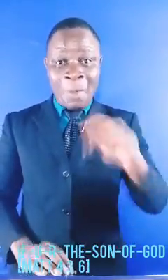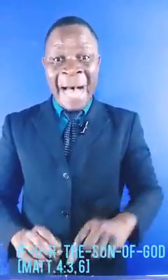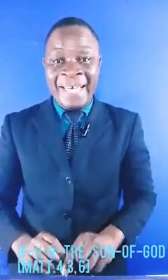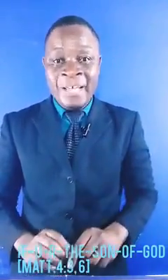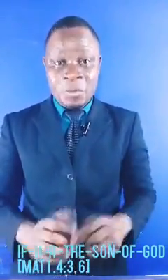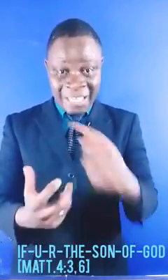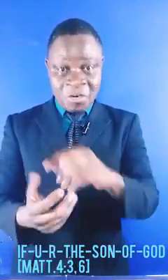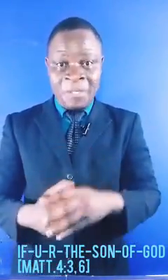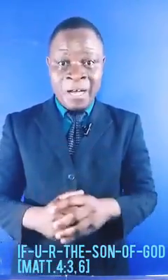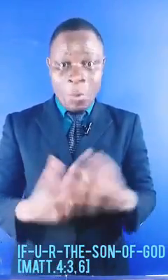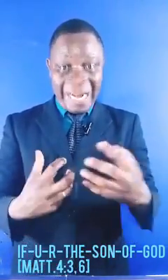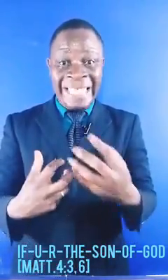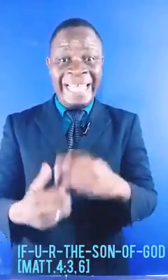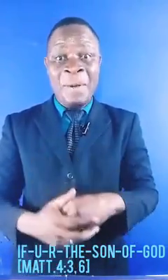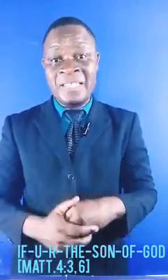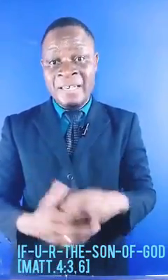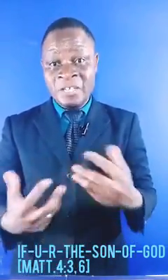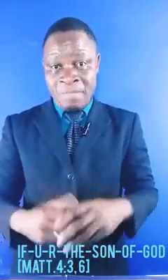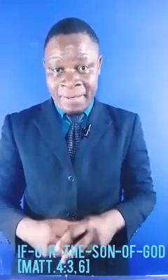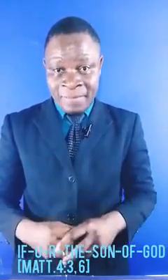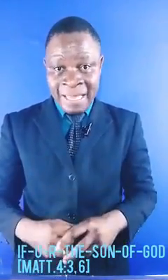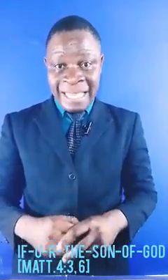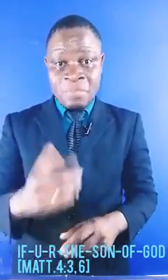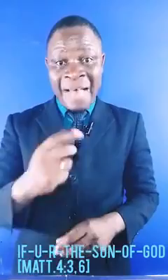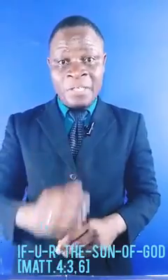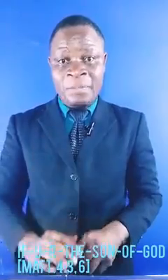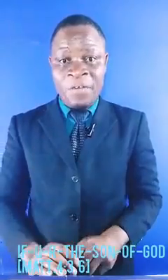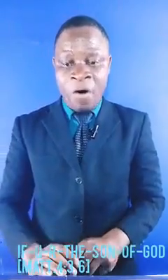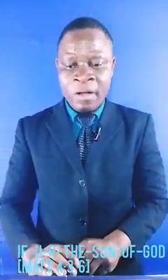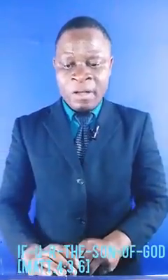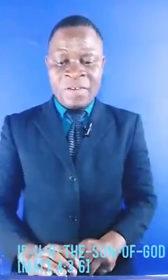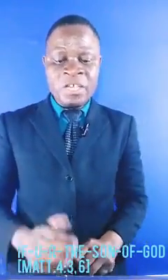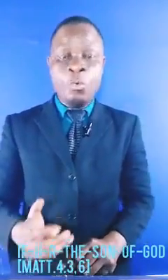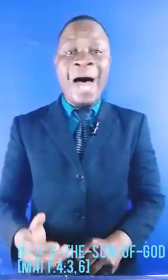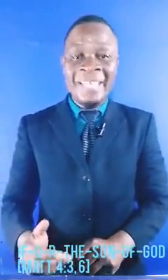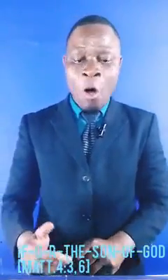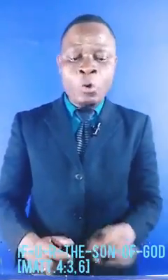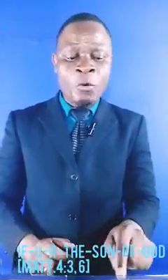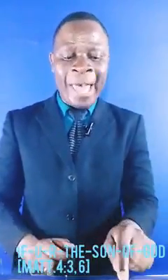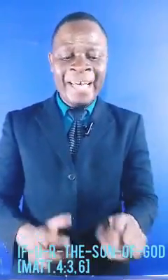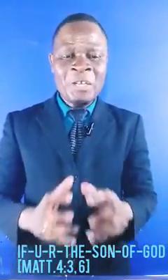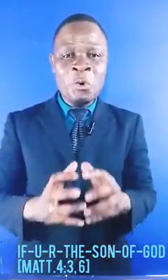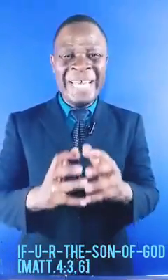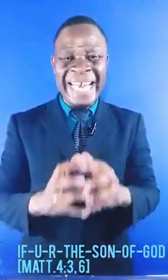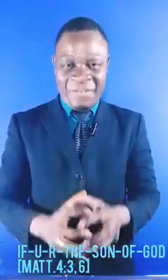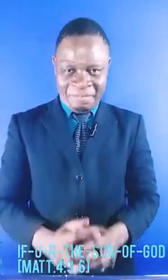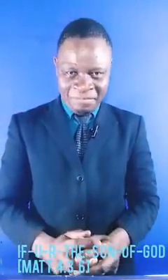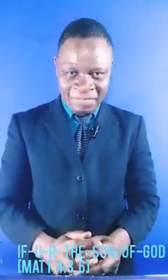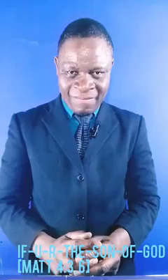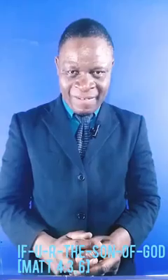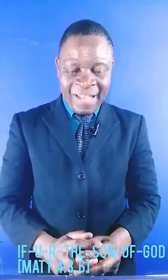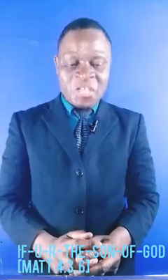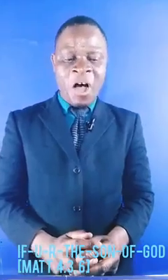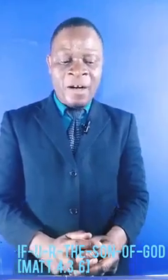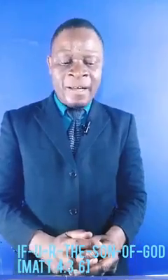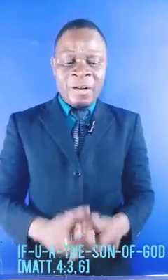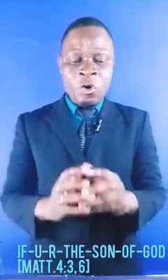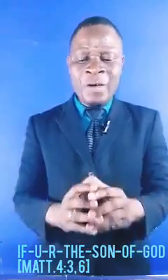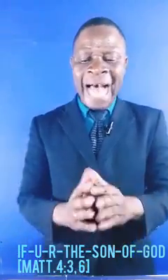go back to that Scripture we read in the past sermon. That's Matthew chapter 4, verses 1, all the way to 11. So, look